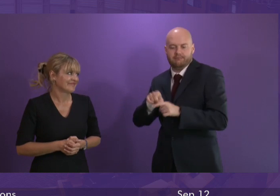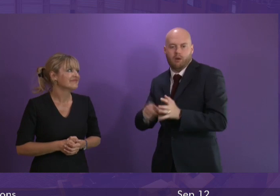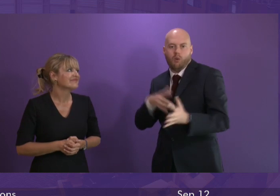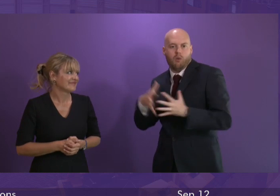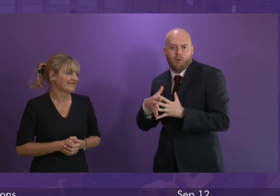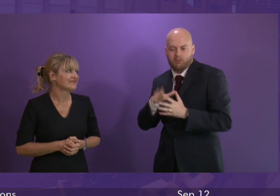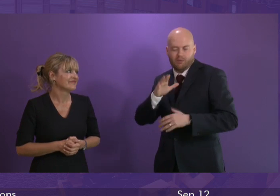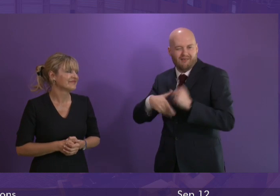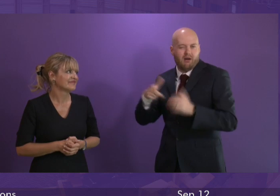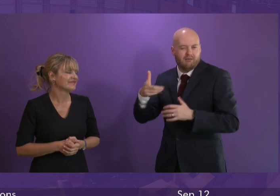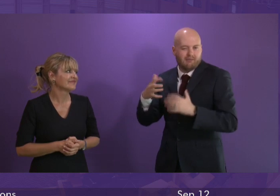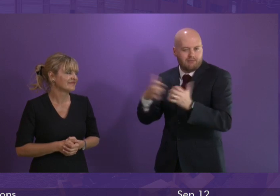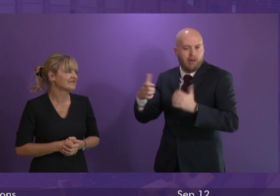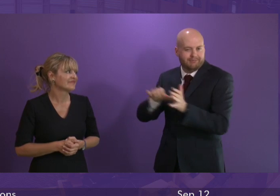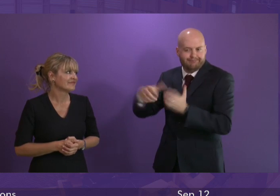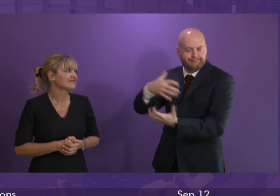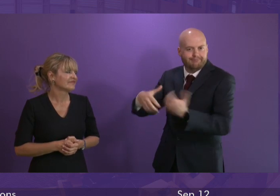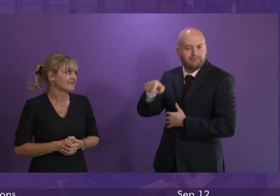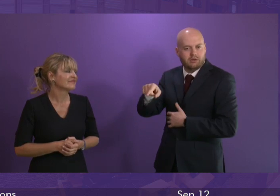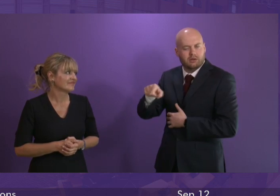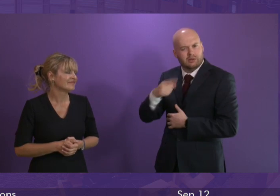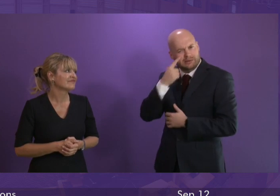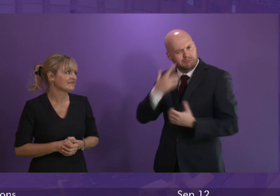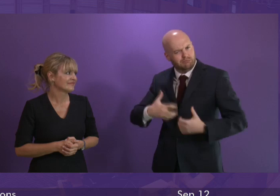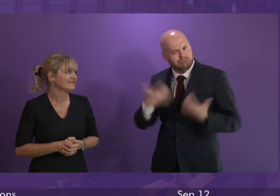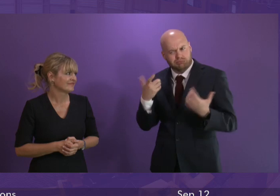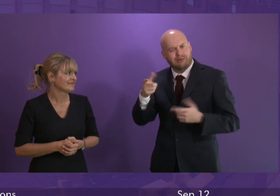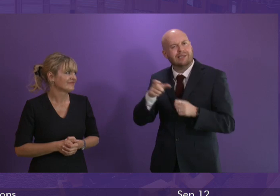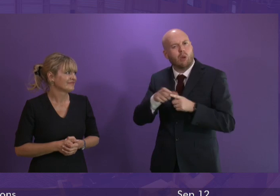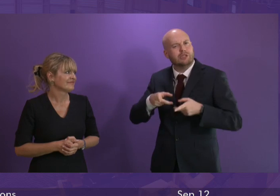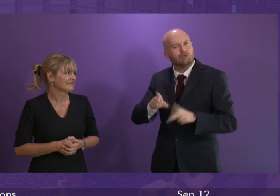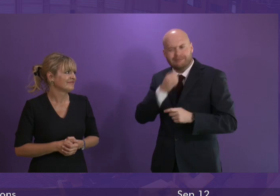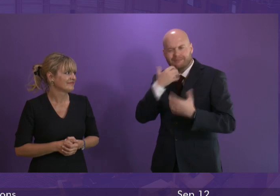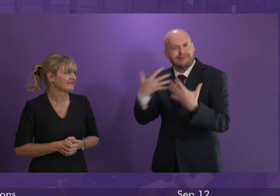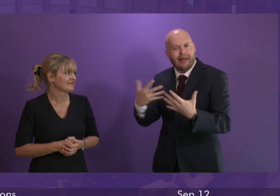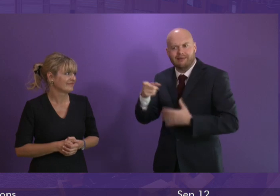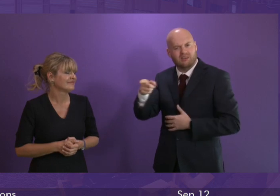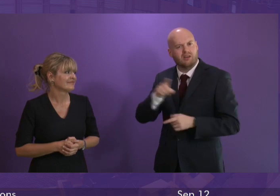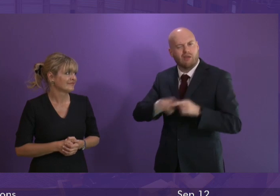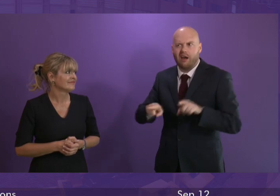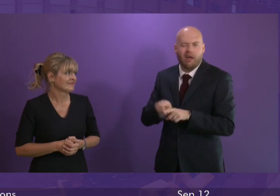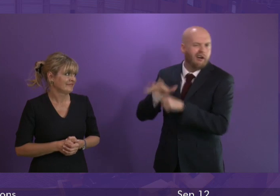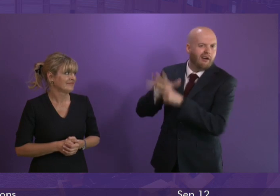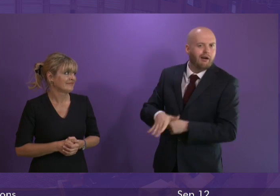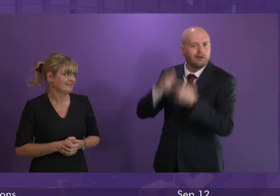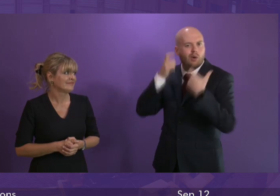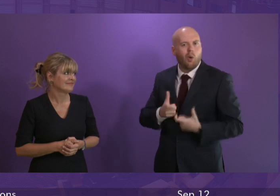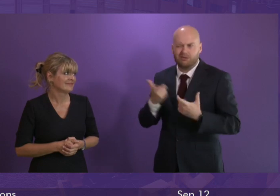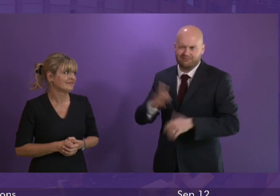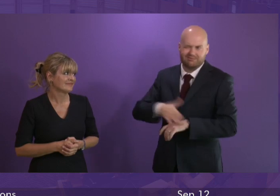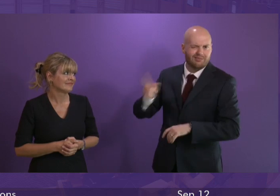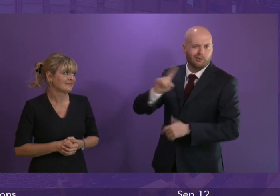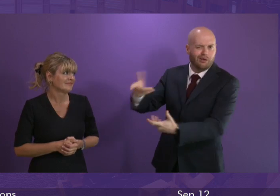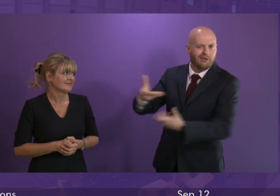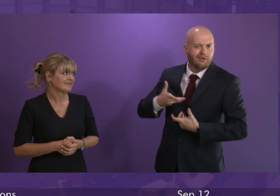first minister agree it's outrageous that down the street sources seek to undermine the court with a minister on TV implying that the judges were biased and